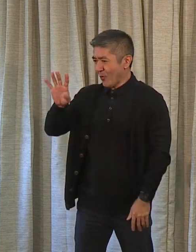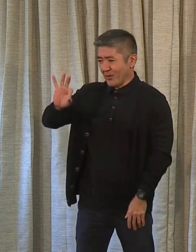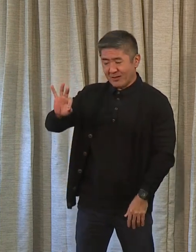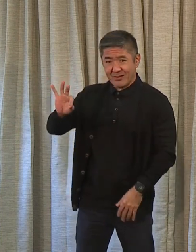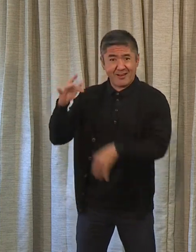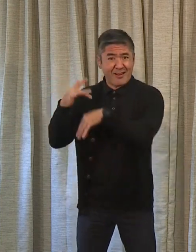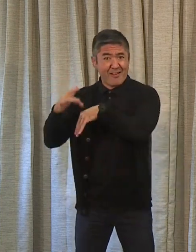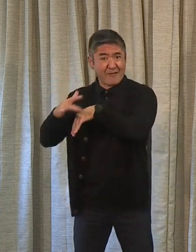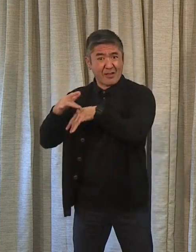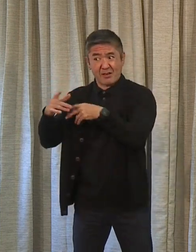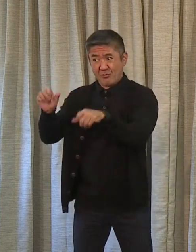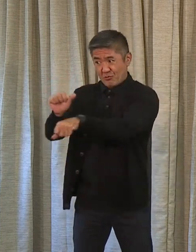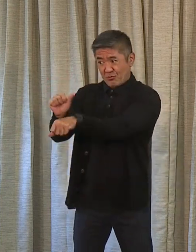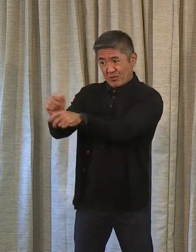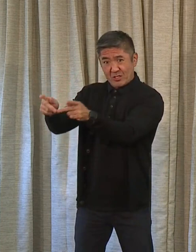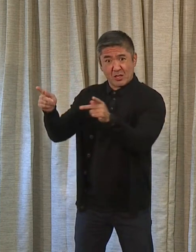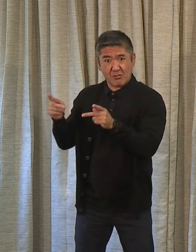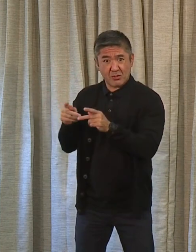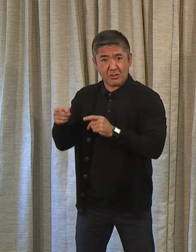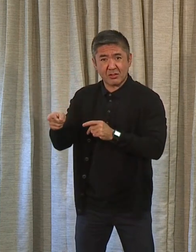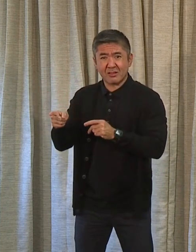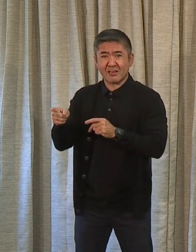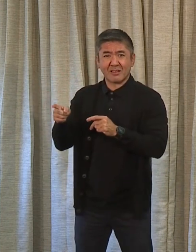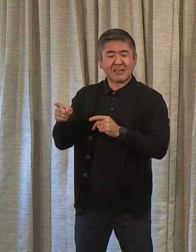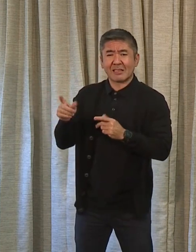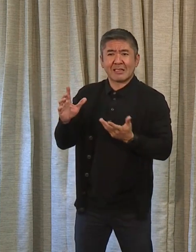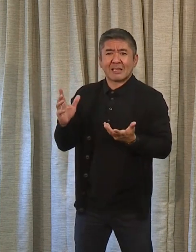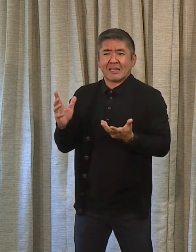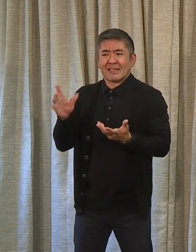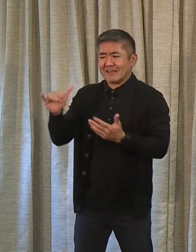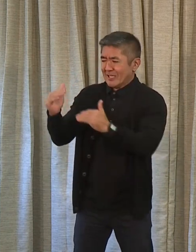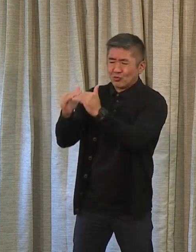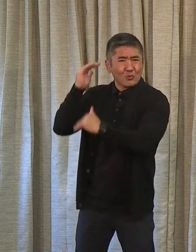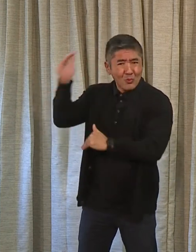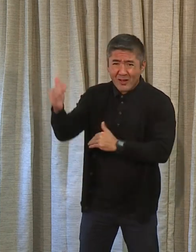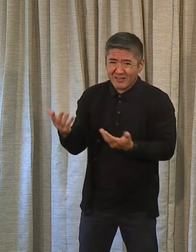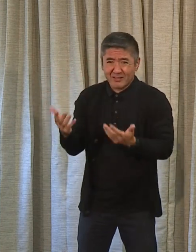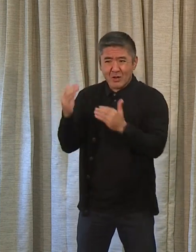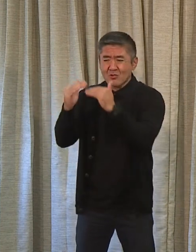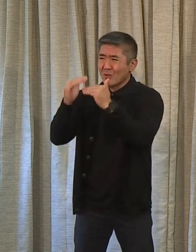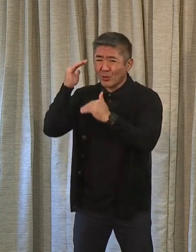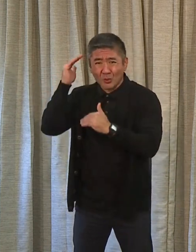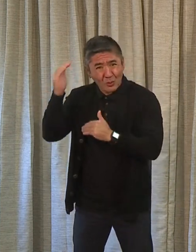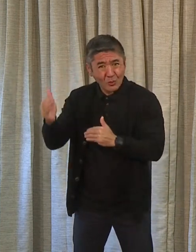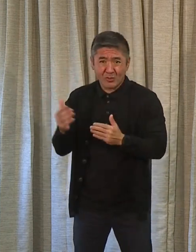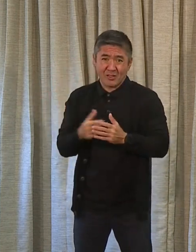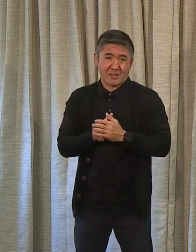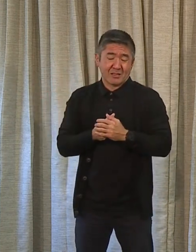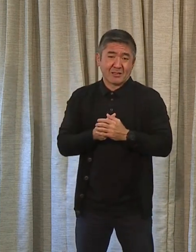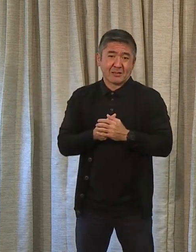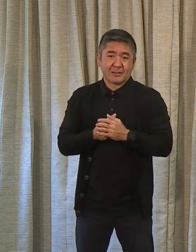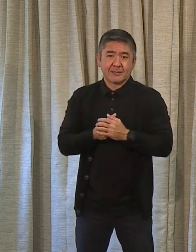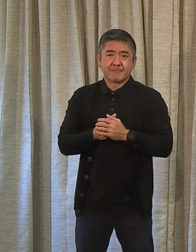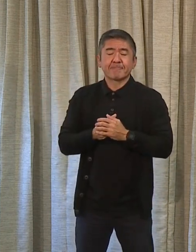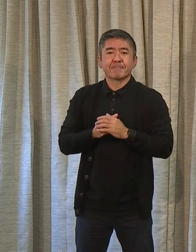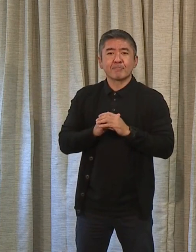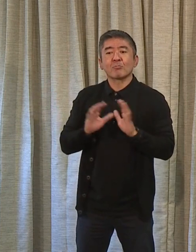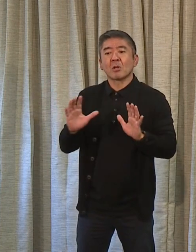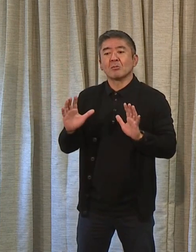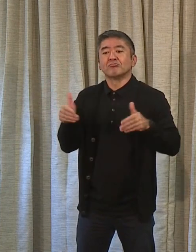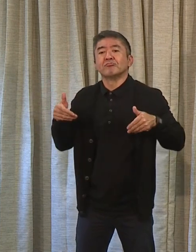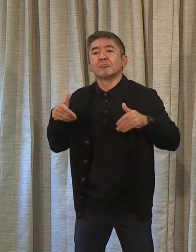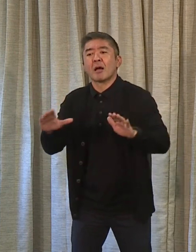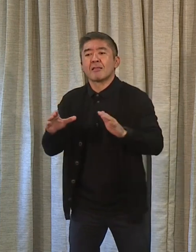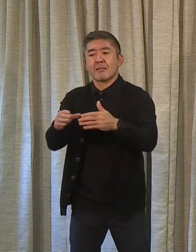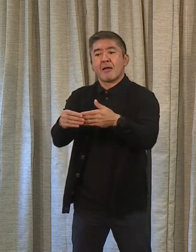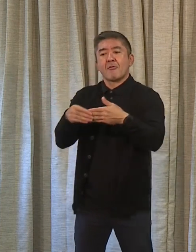vacant positions. That's way too few, too many, too many as an opening. So we have allowed flexibility